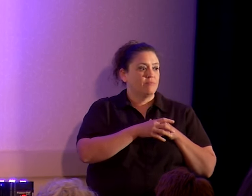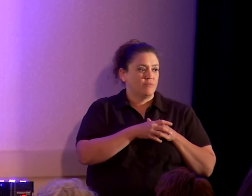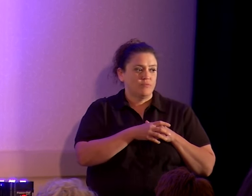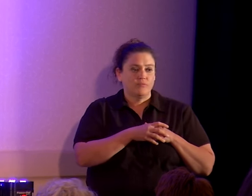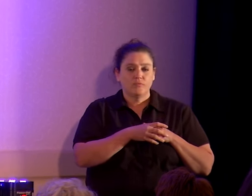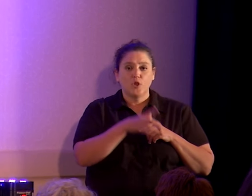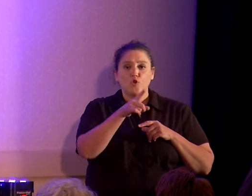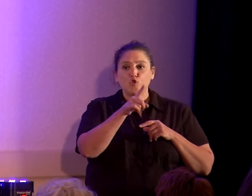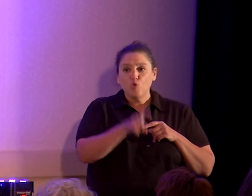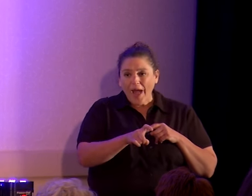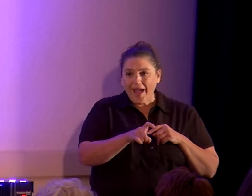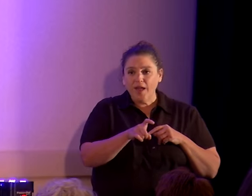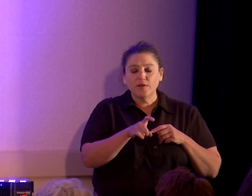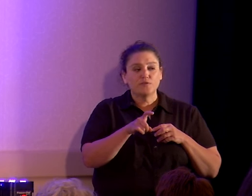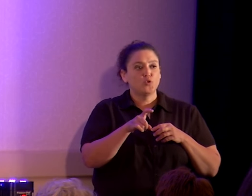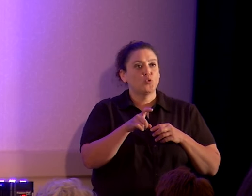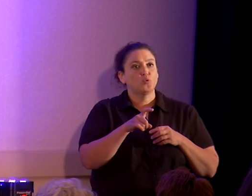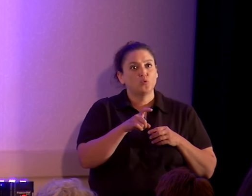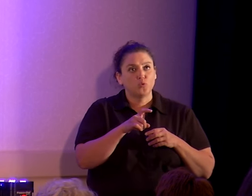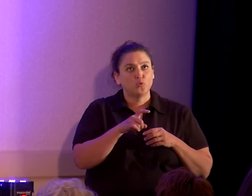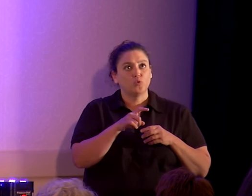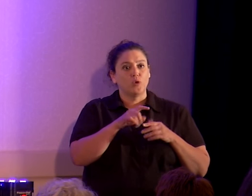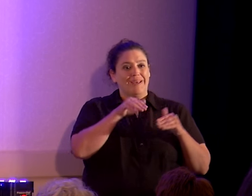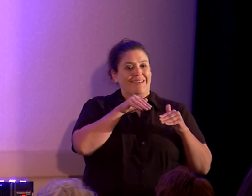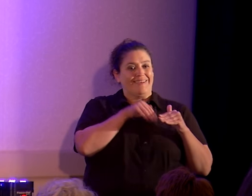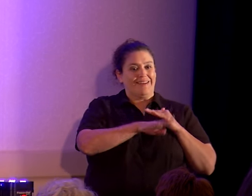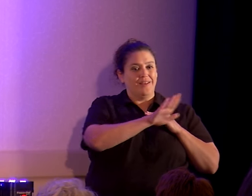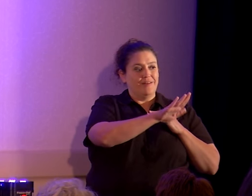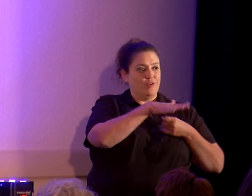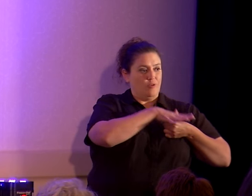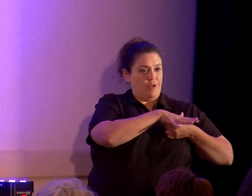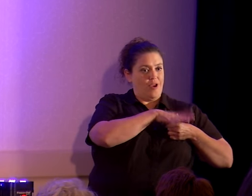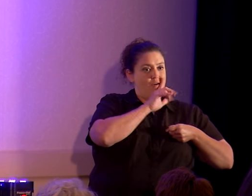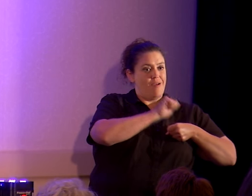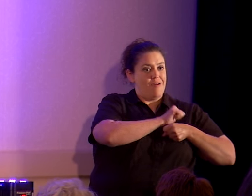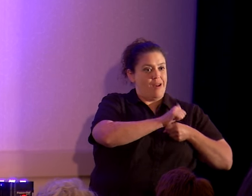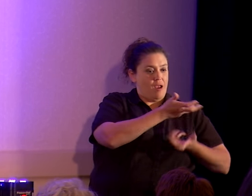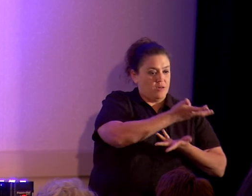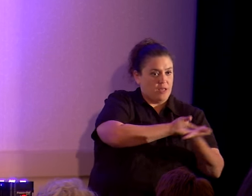You have to get in, you have to go into that territory and actually engage.